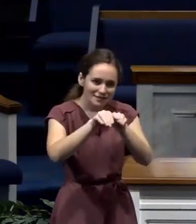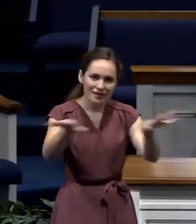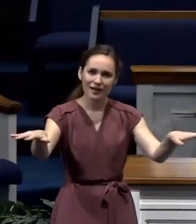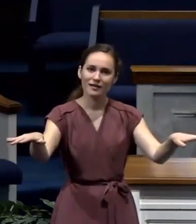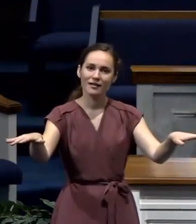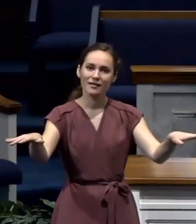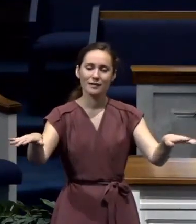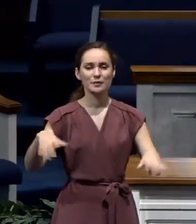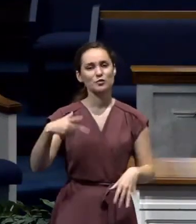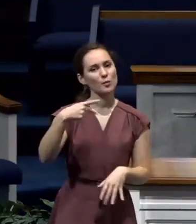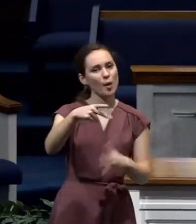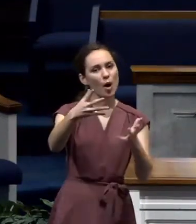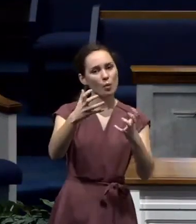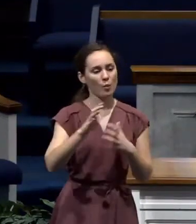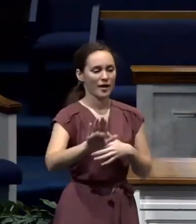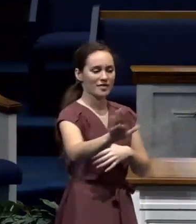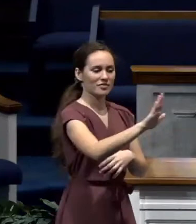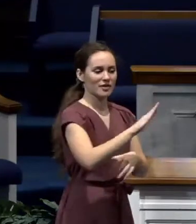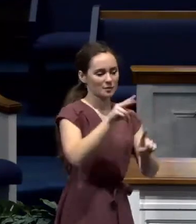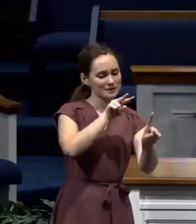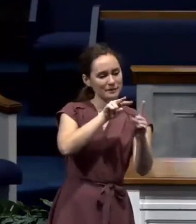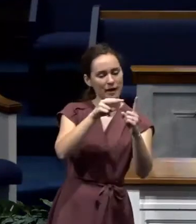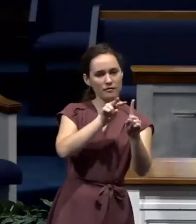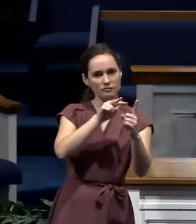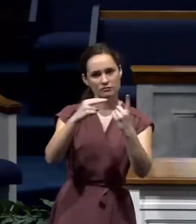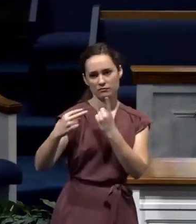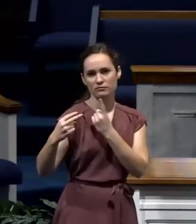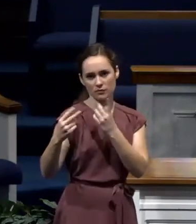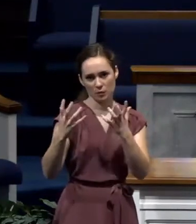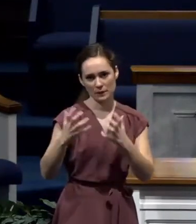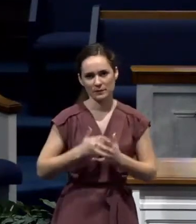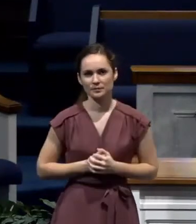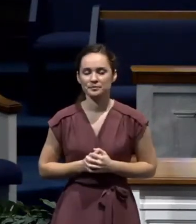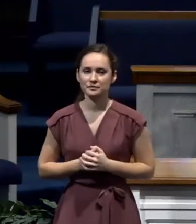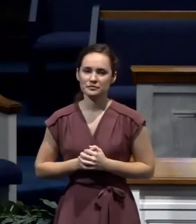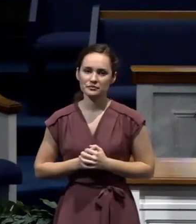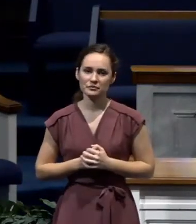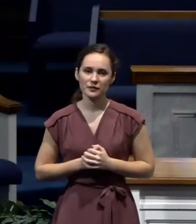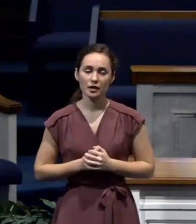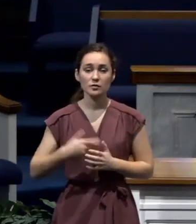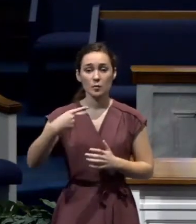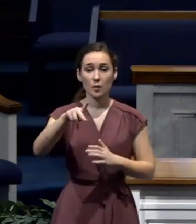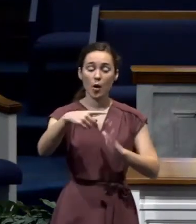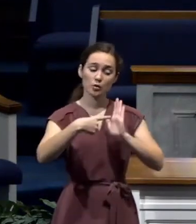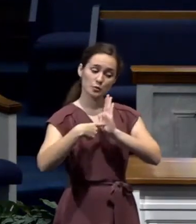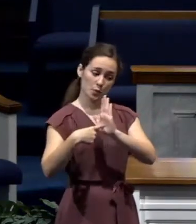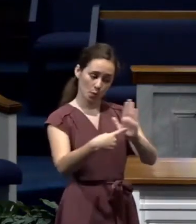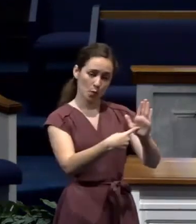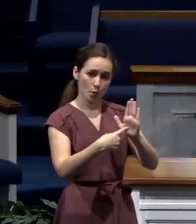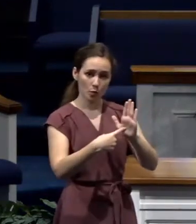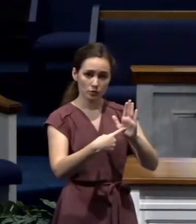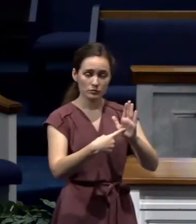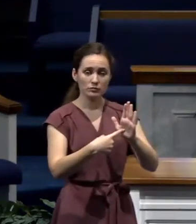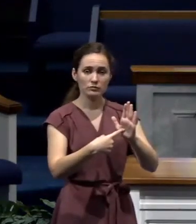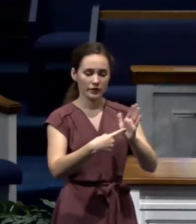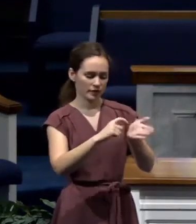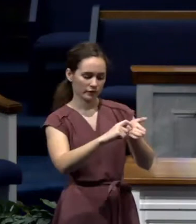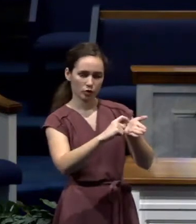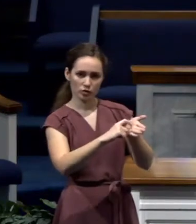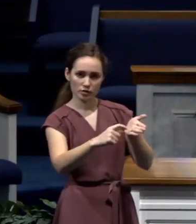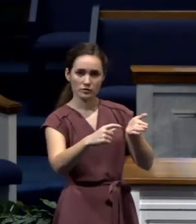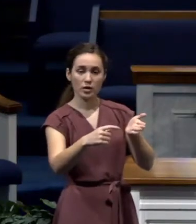about to change their perspective. And so Paul shows them in these verses that we're going to look at